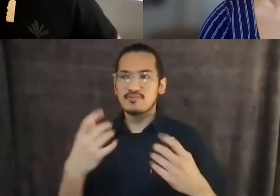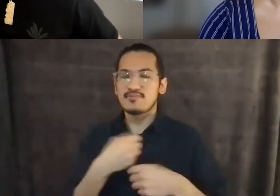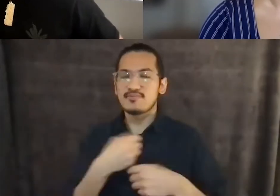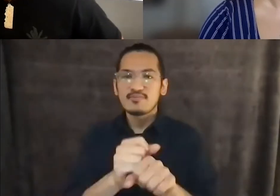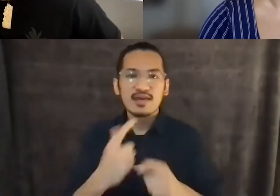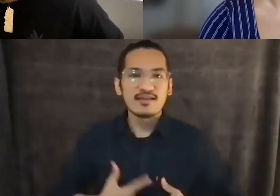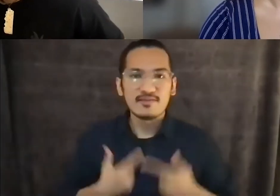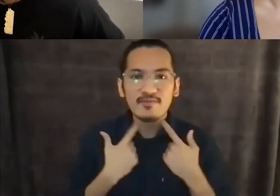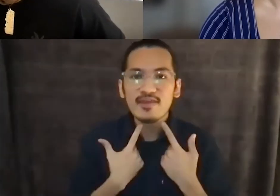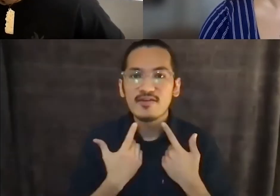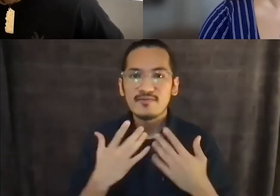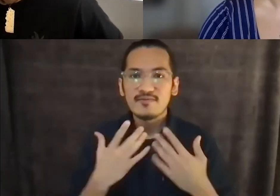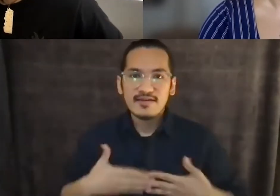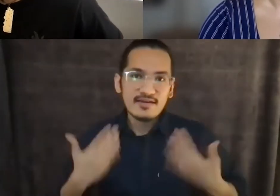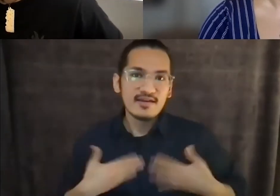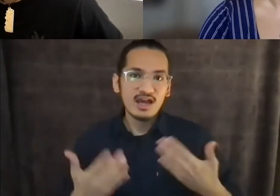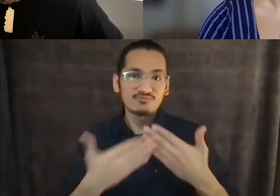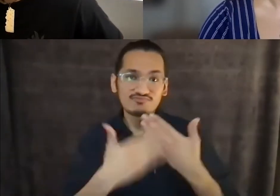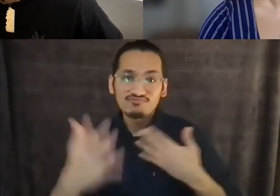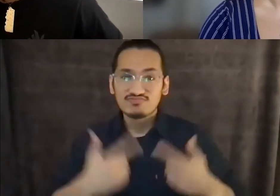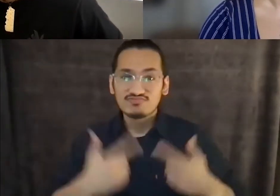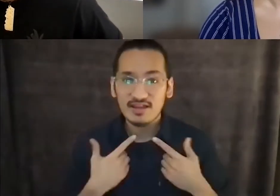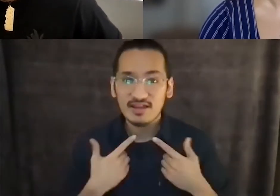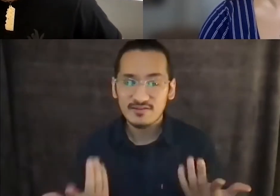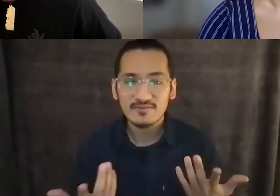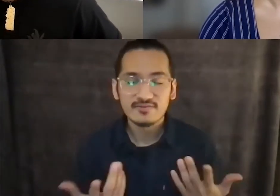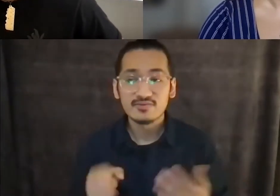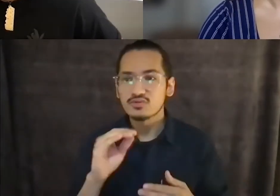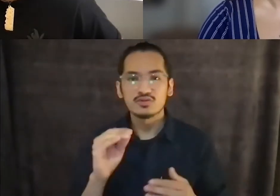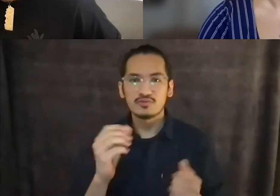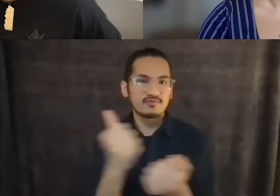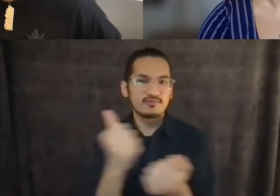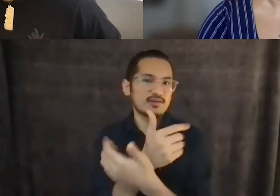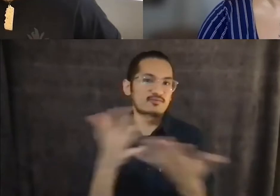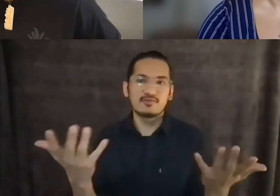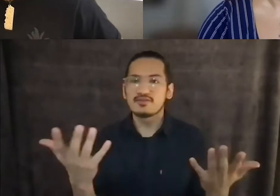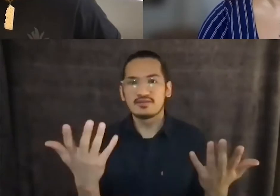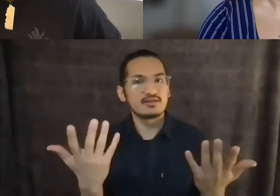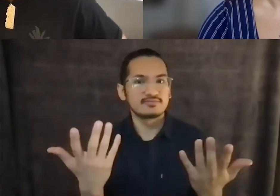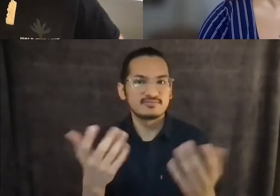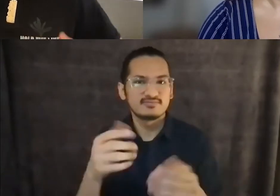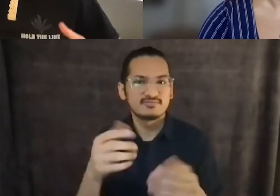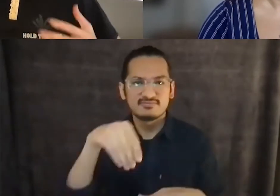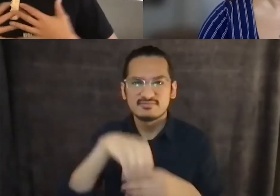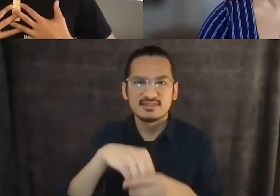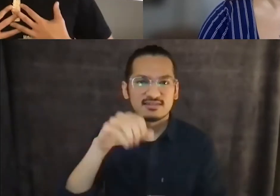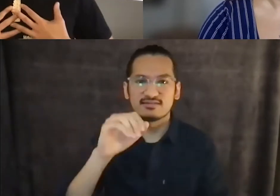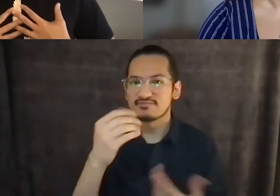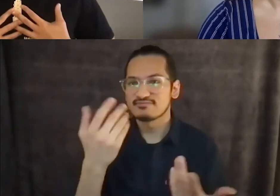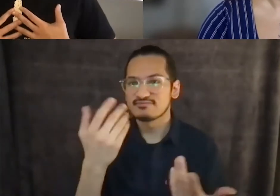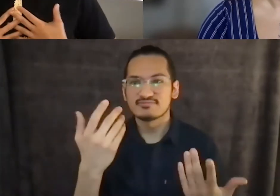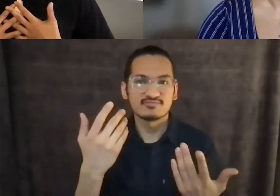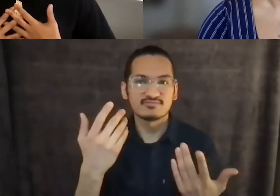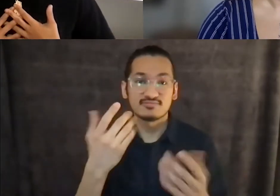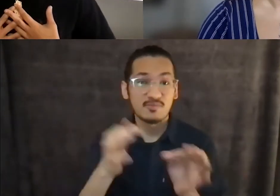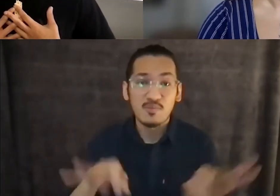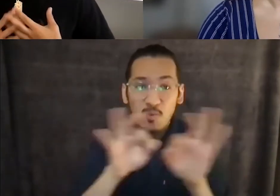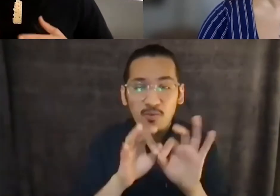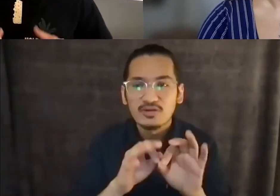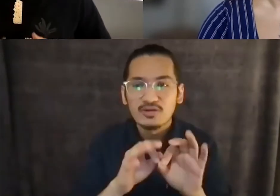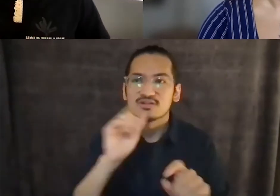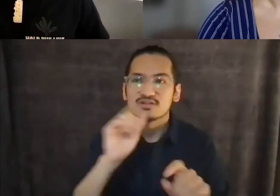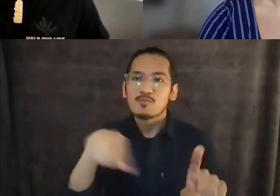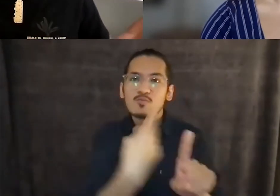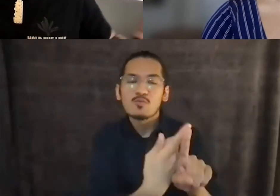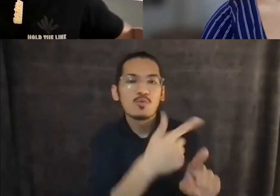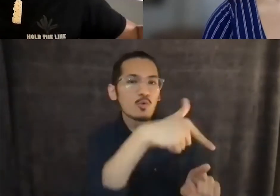So everything, everything is at stake. We're not just talking about the queer parts of our communities